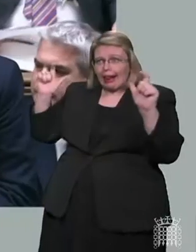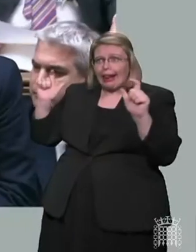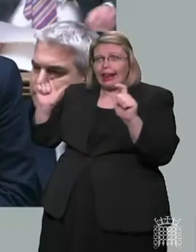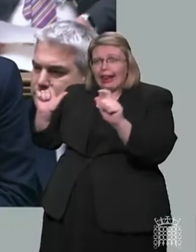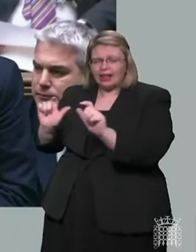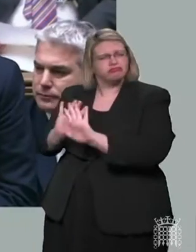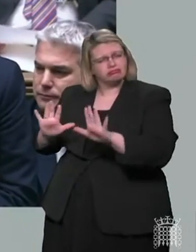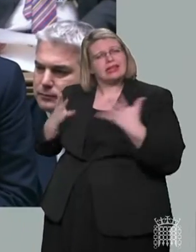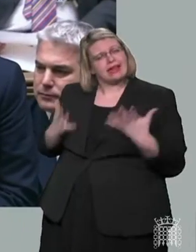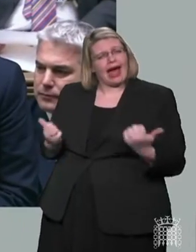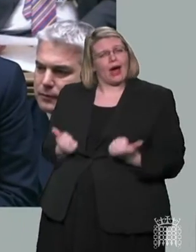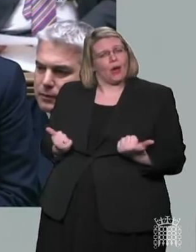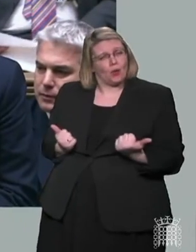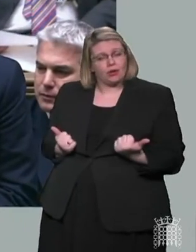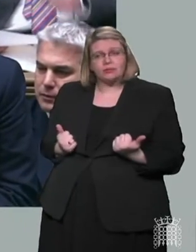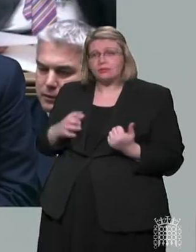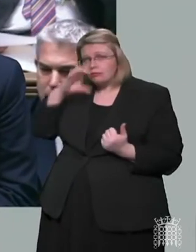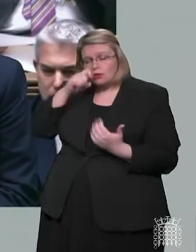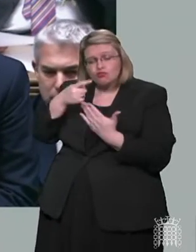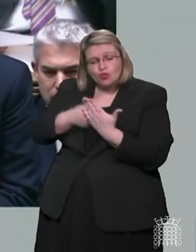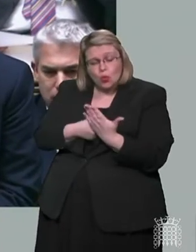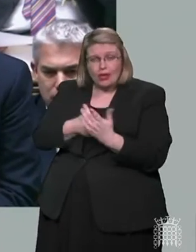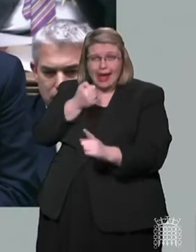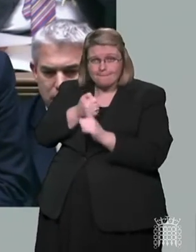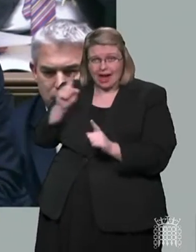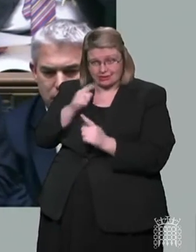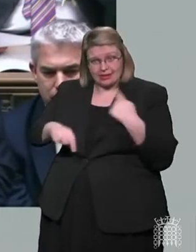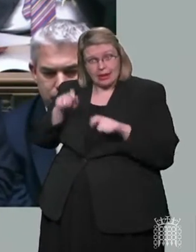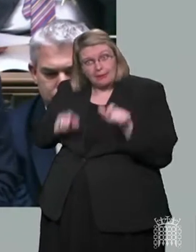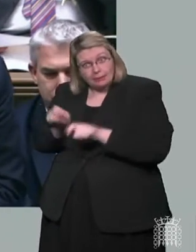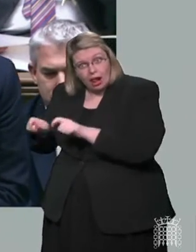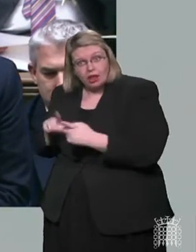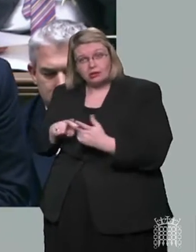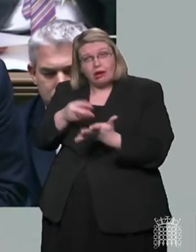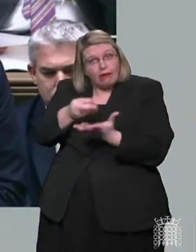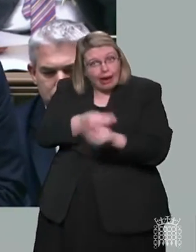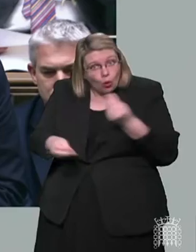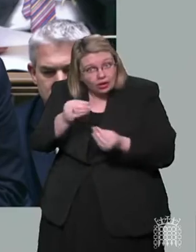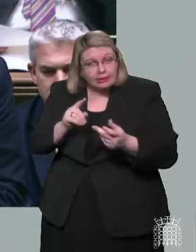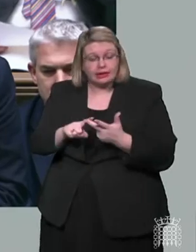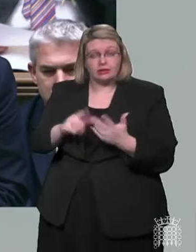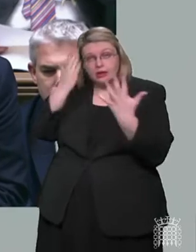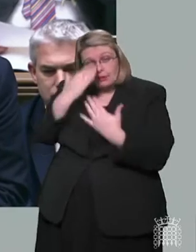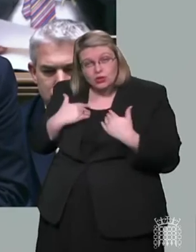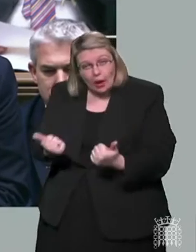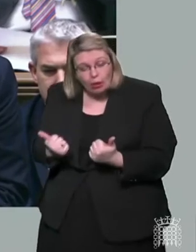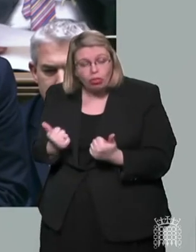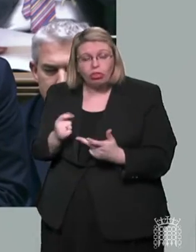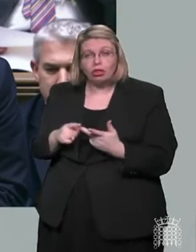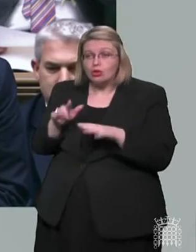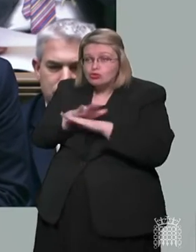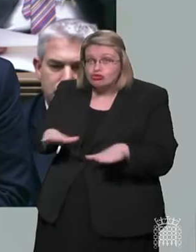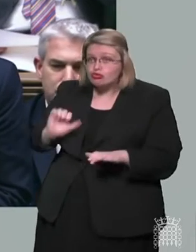Restrictions pose a heavy toll on our economy, our society, our mental well-being and on the life chances